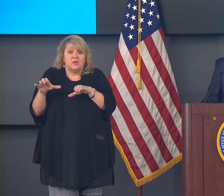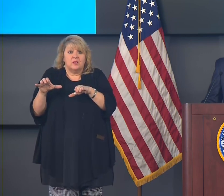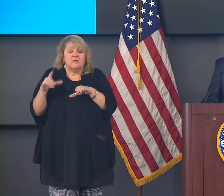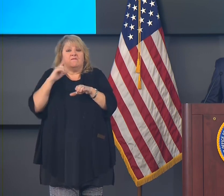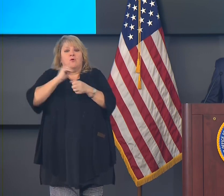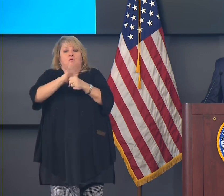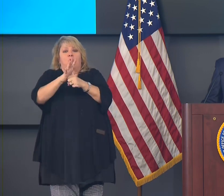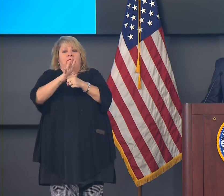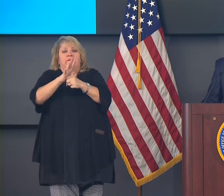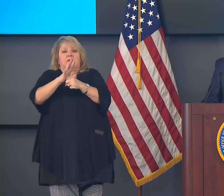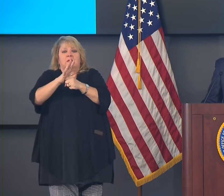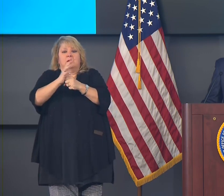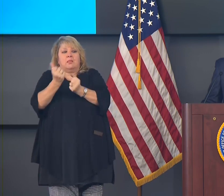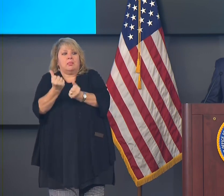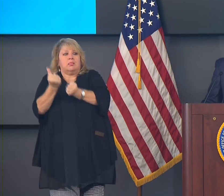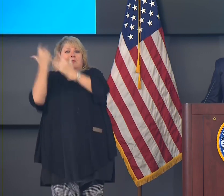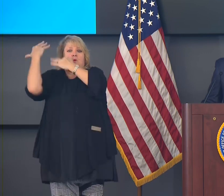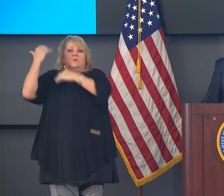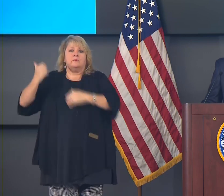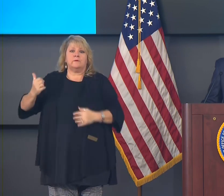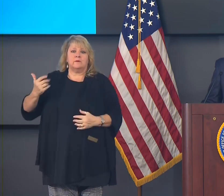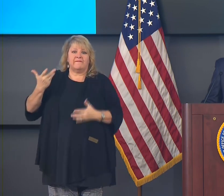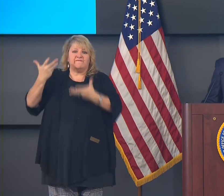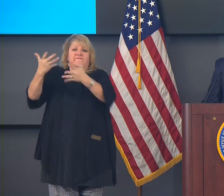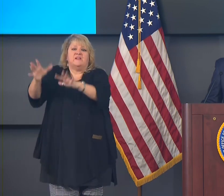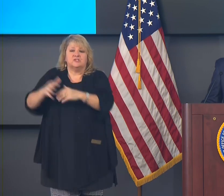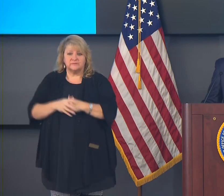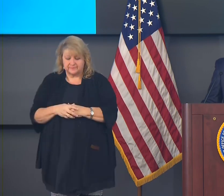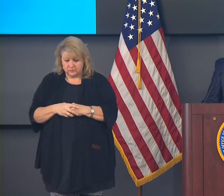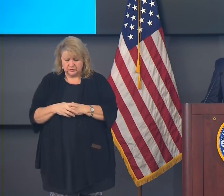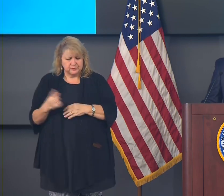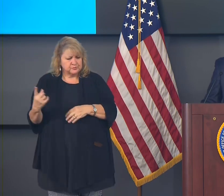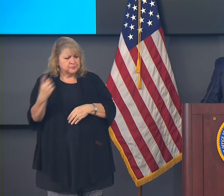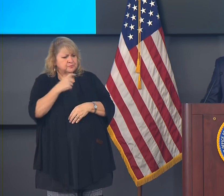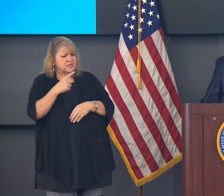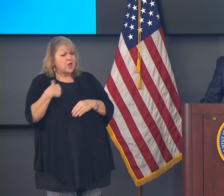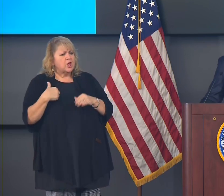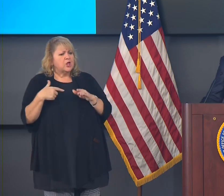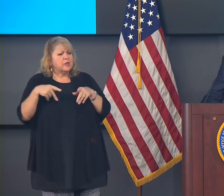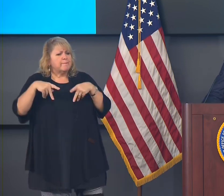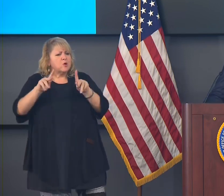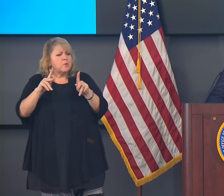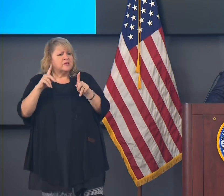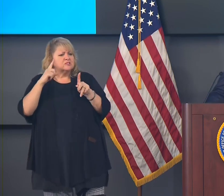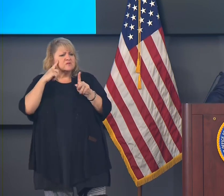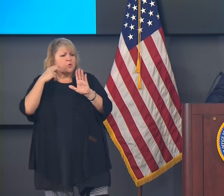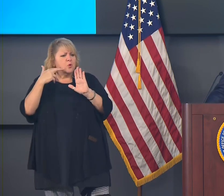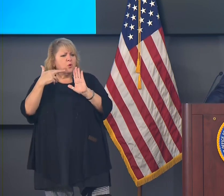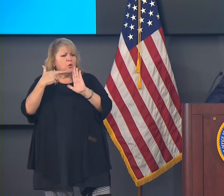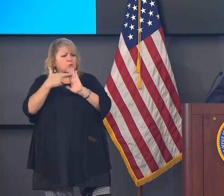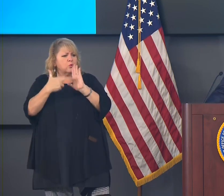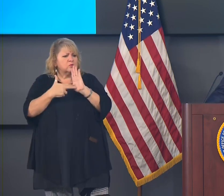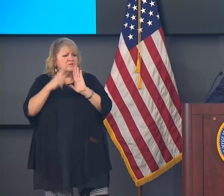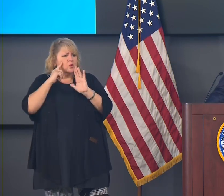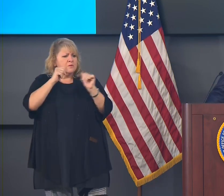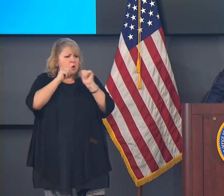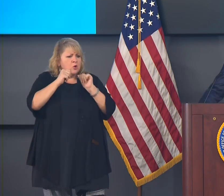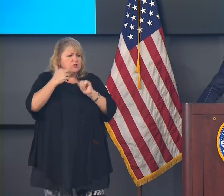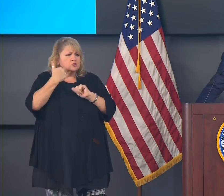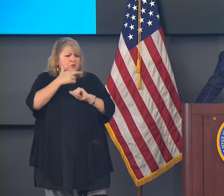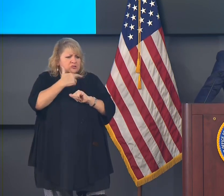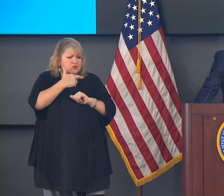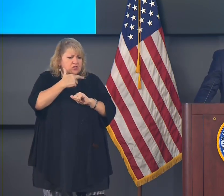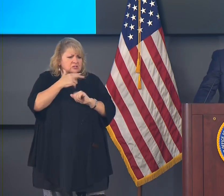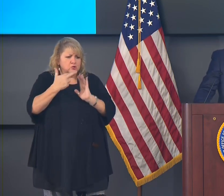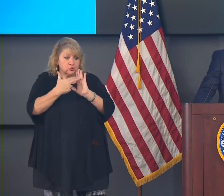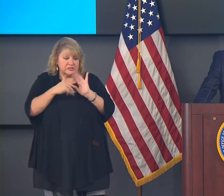Yes, sir. Are the rules for temporary conditional permits for restaurants or bars operating at restaurants, do those remain the same? Yes. Yes.